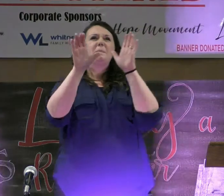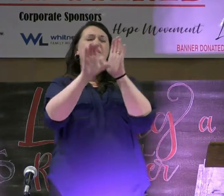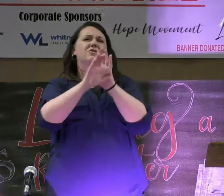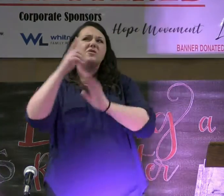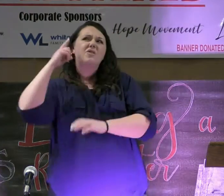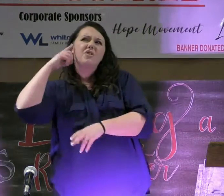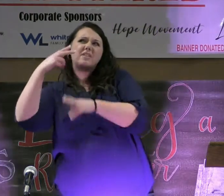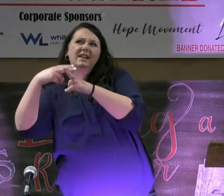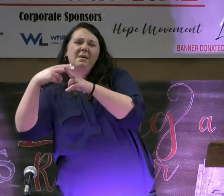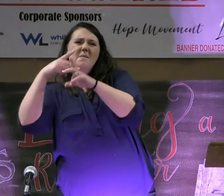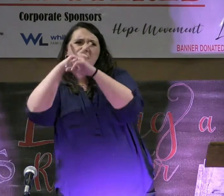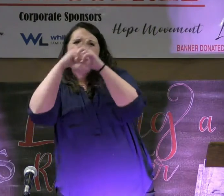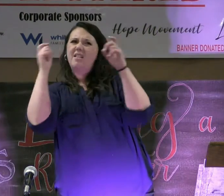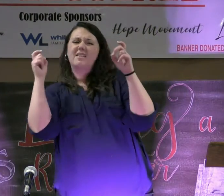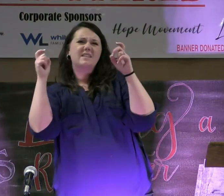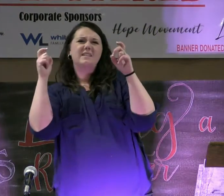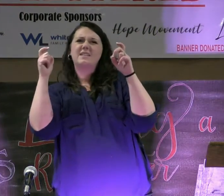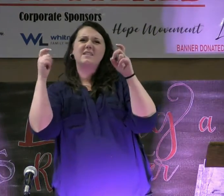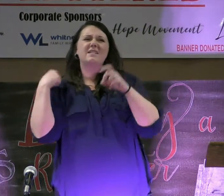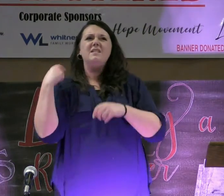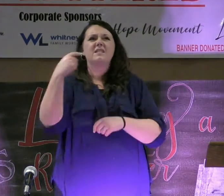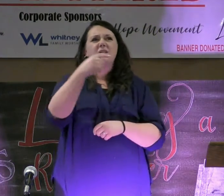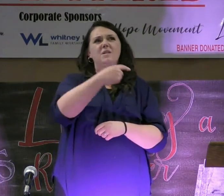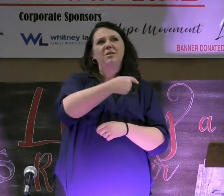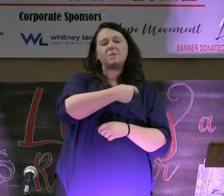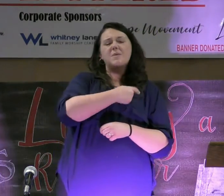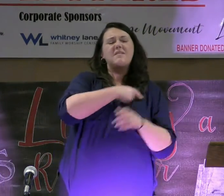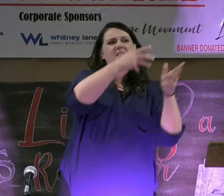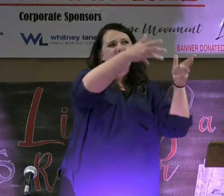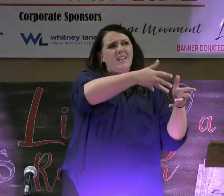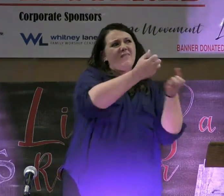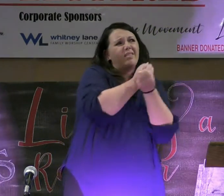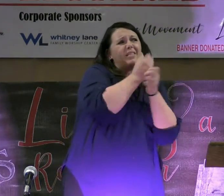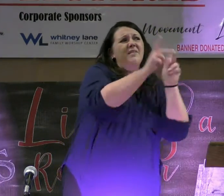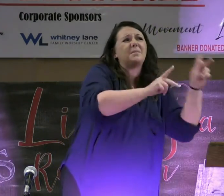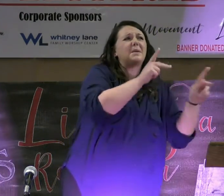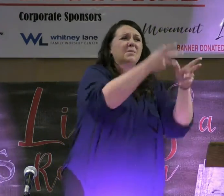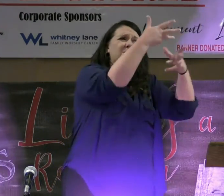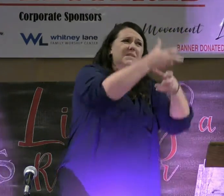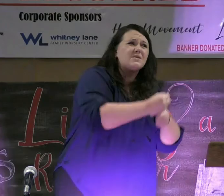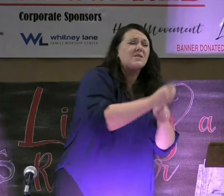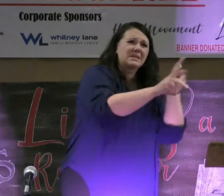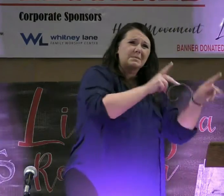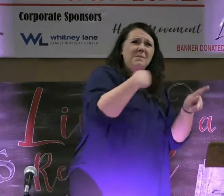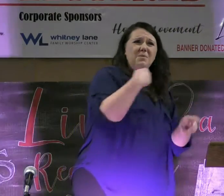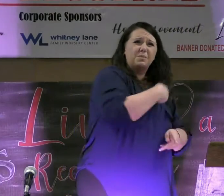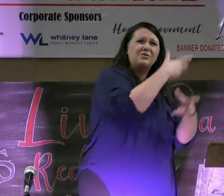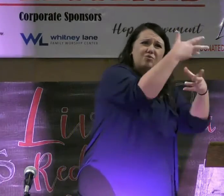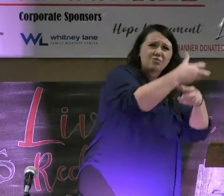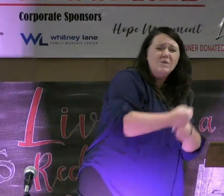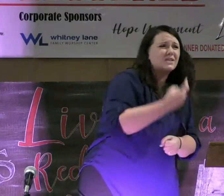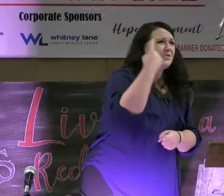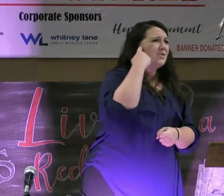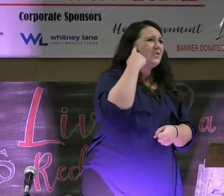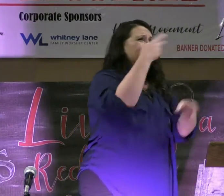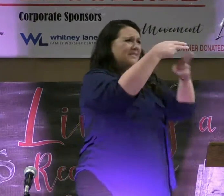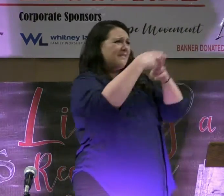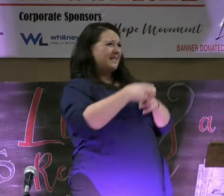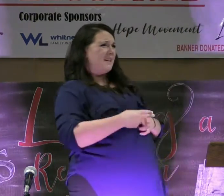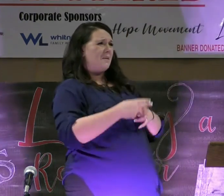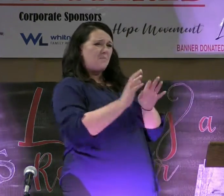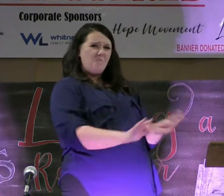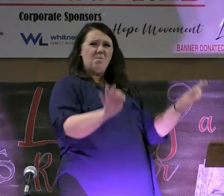and heard the name ugly. When we've been left by loved ones, people we trusted once, and heard the name